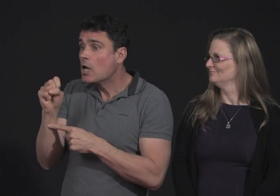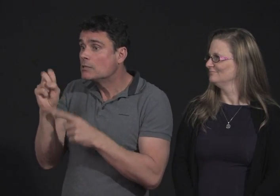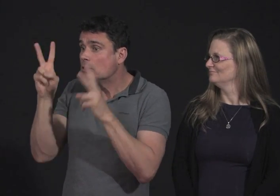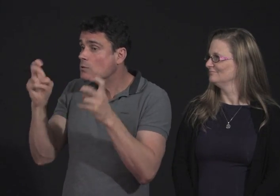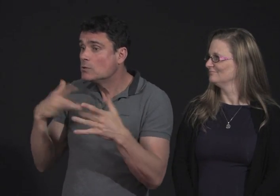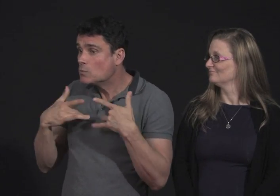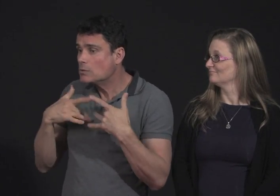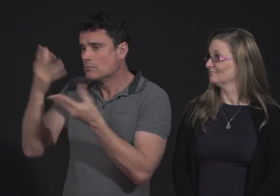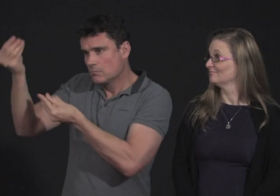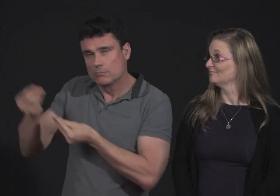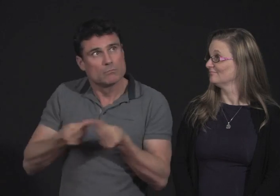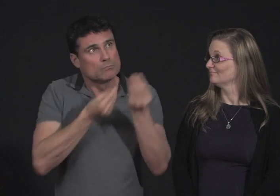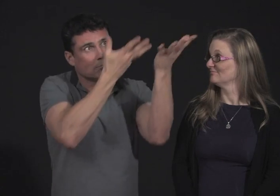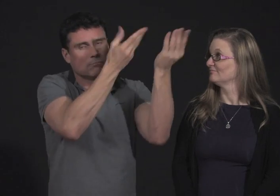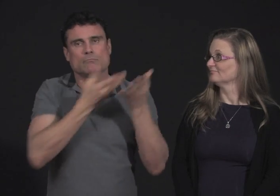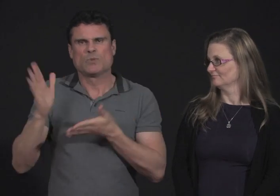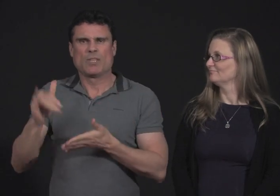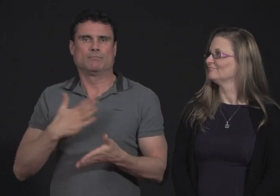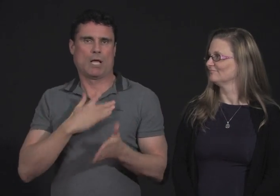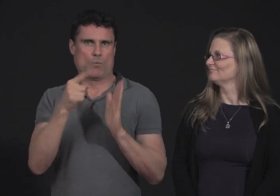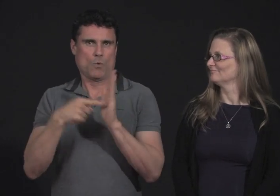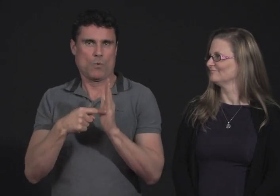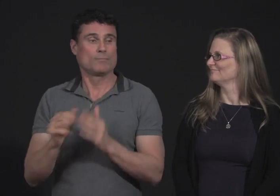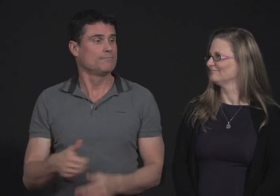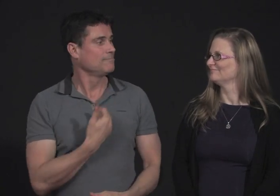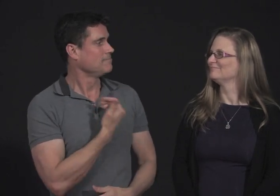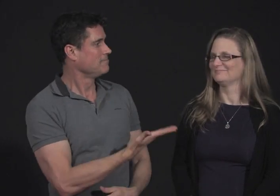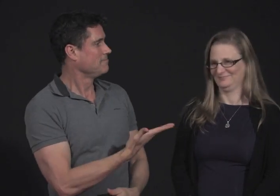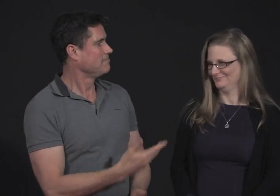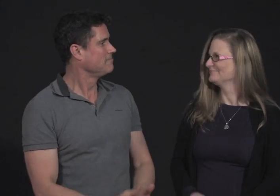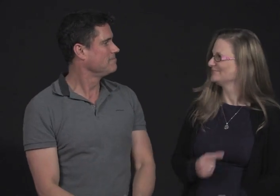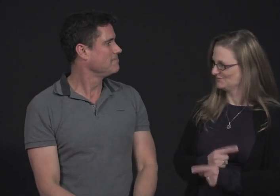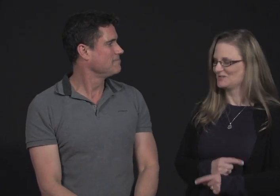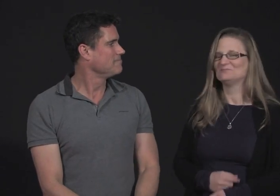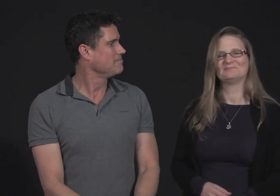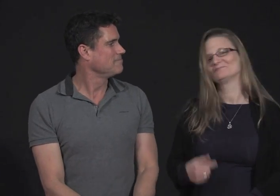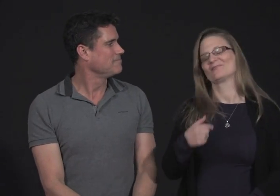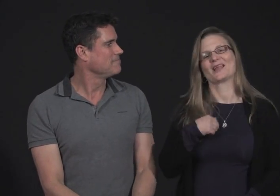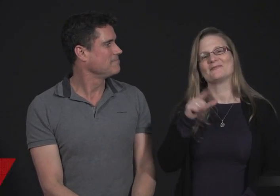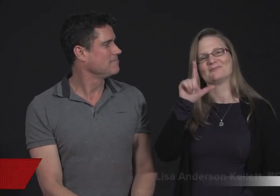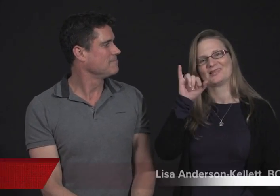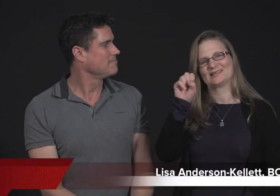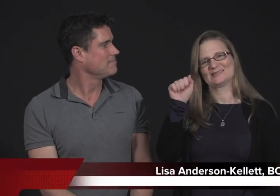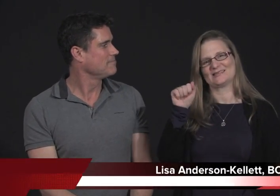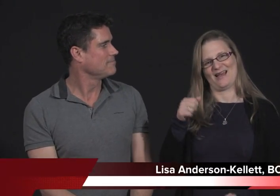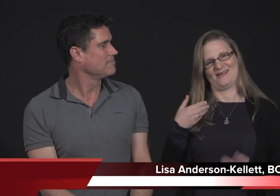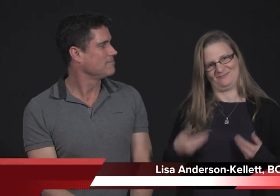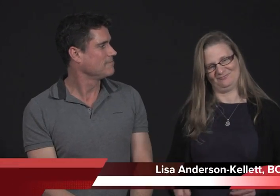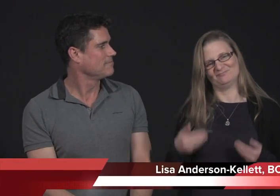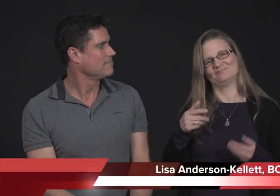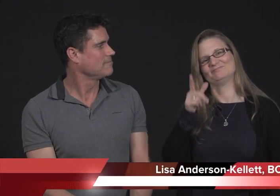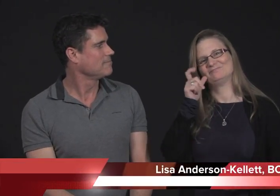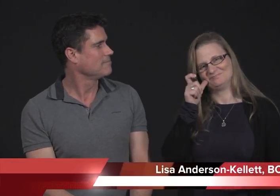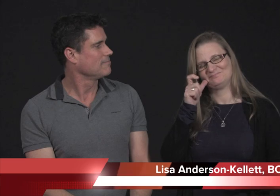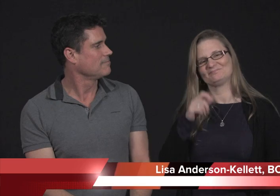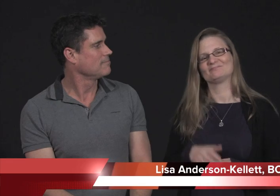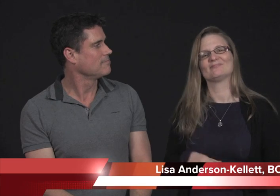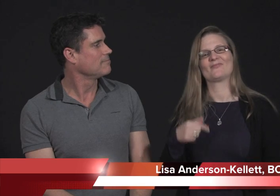I pass information back and forth between these two committees. That's right. And I'm Lisa Anderson. I'm the